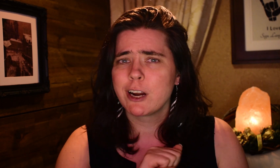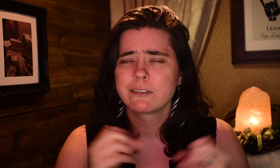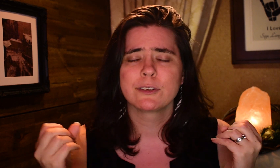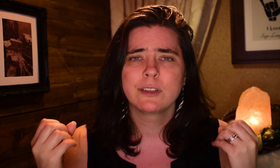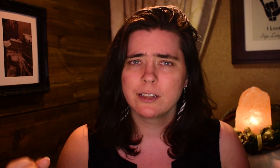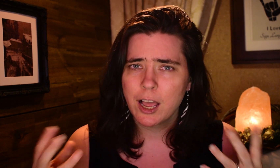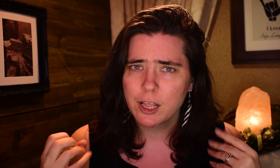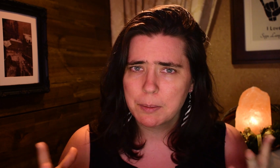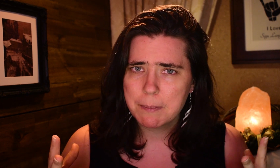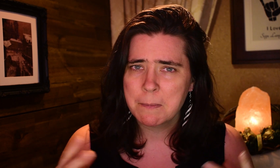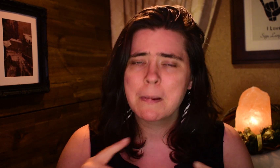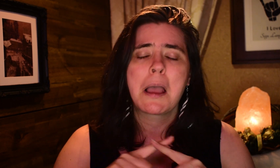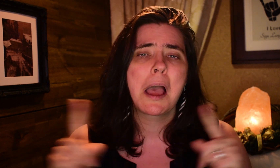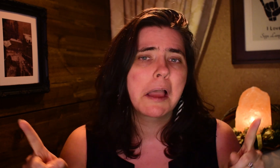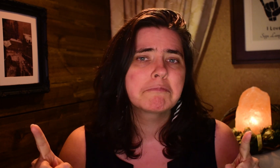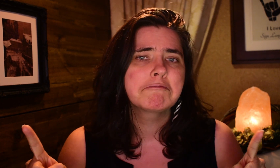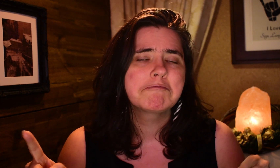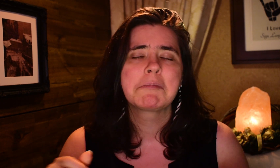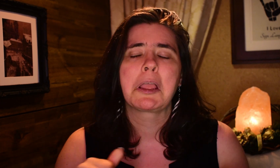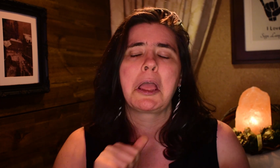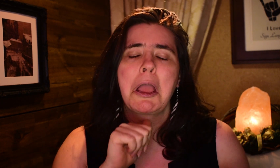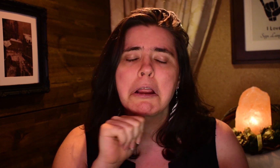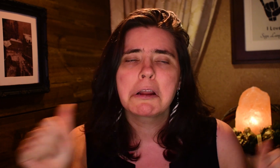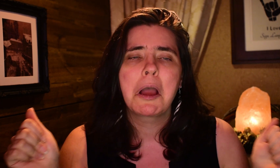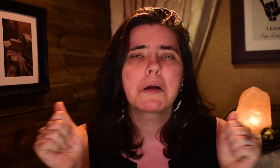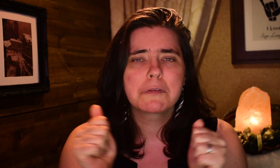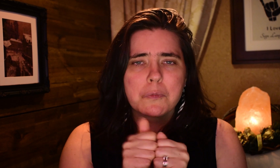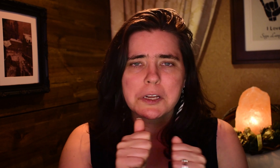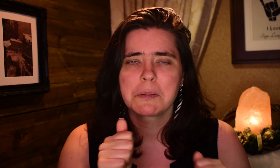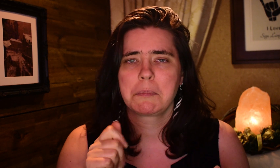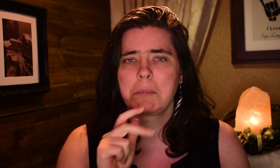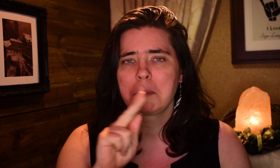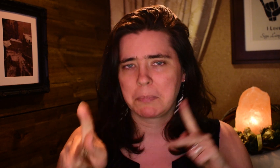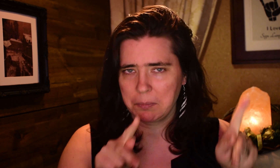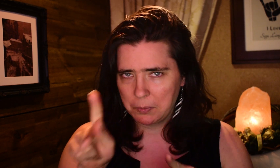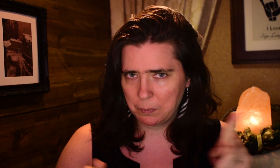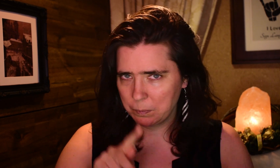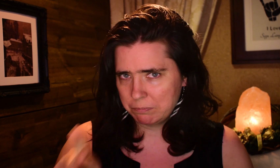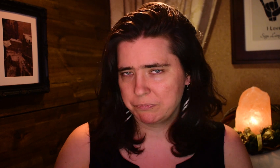So I would practice a lot, but not with people.